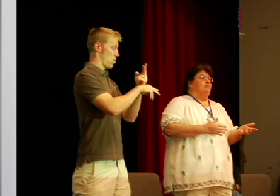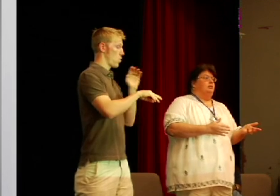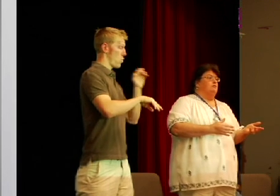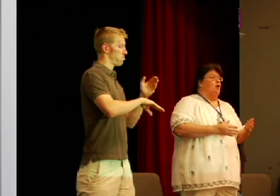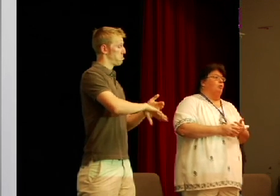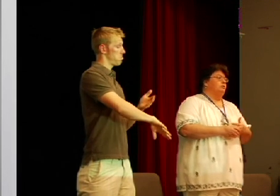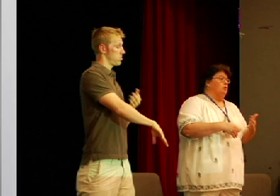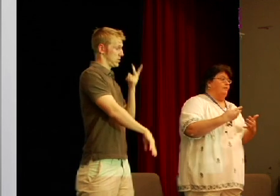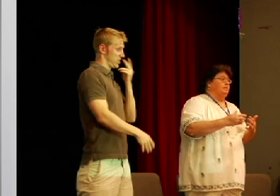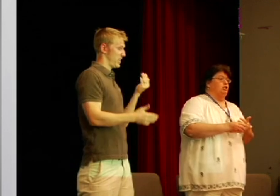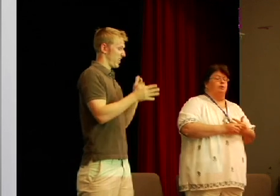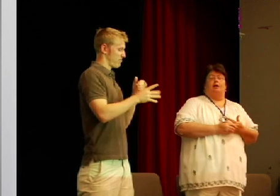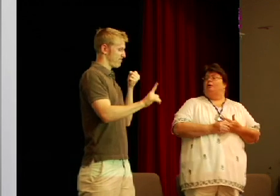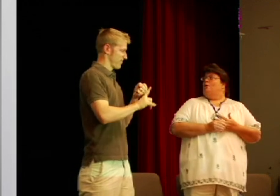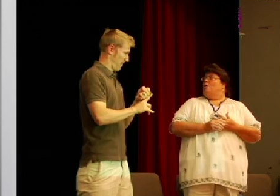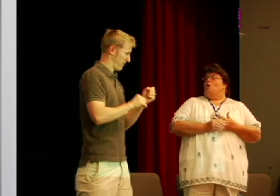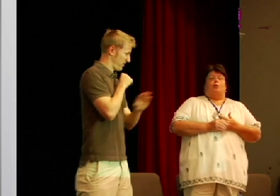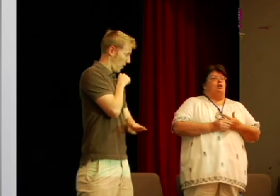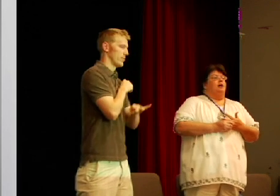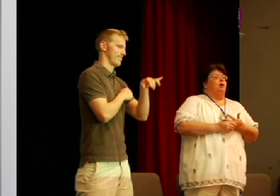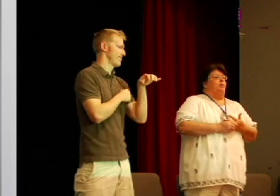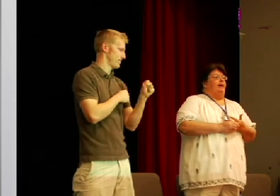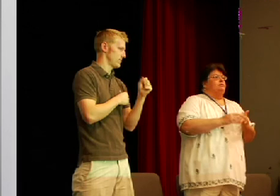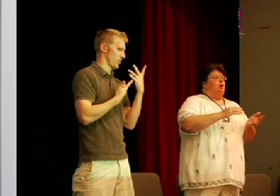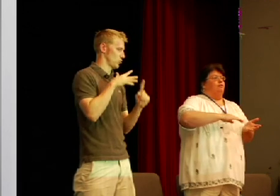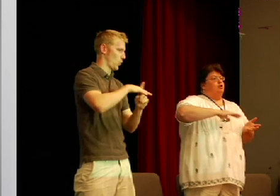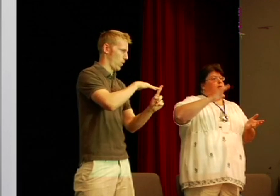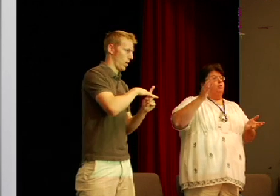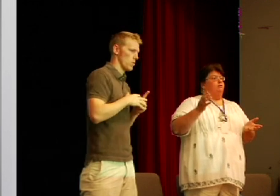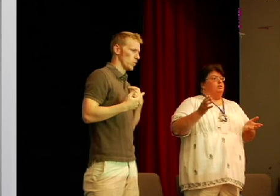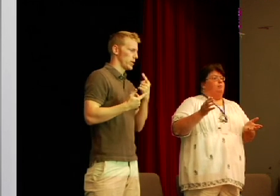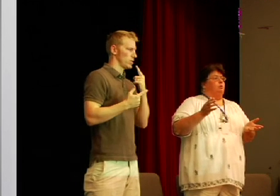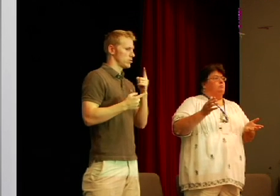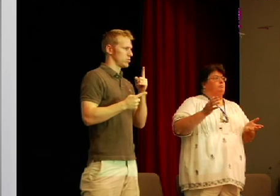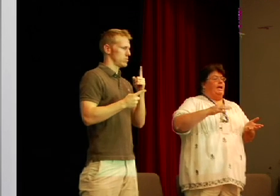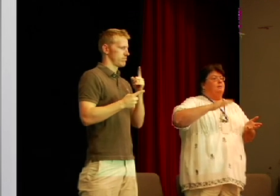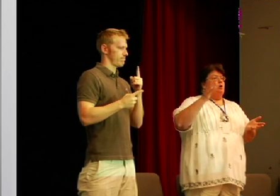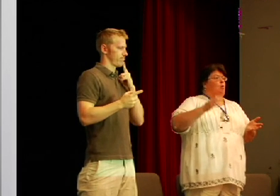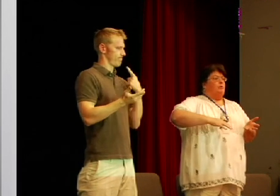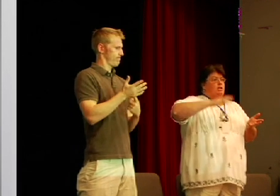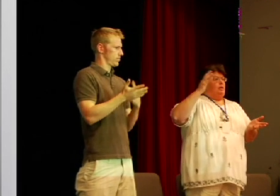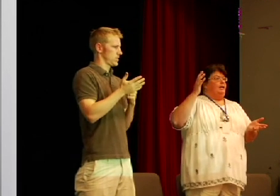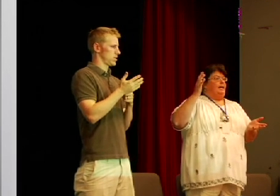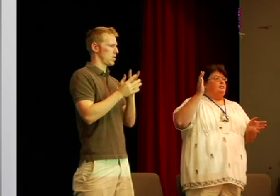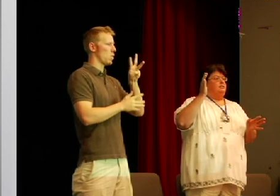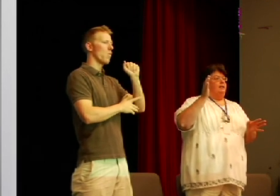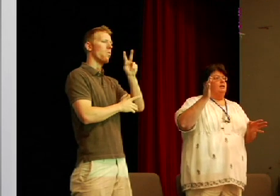this fall which obviously showing up we talk about waves our first big wave was april may where we saw a lot of cases then it